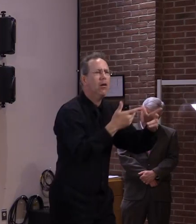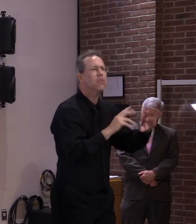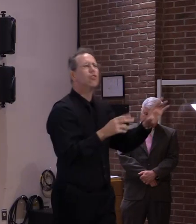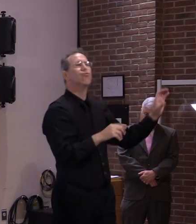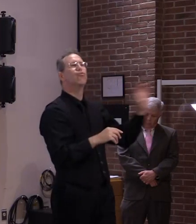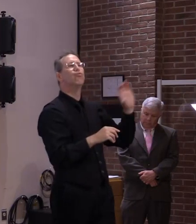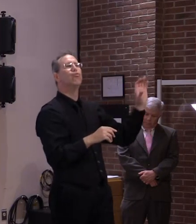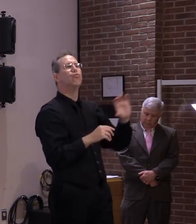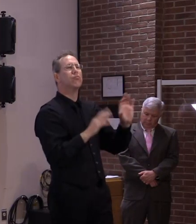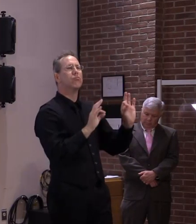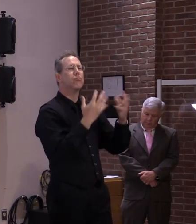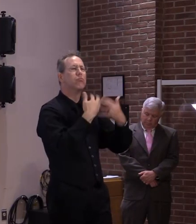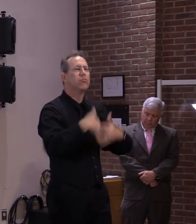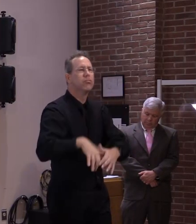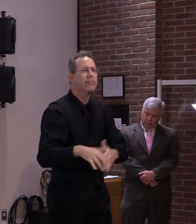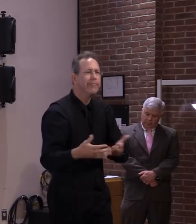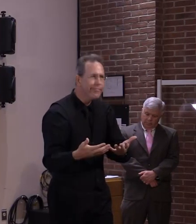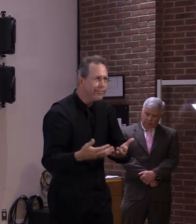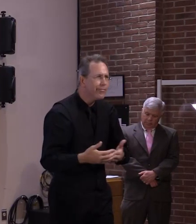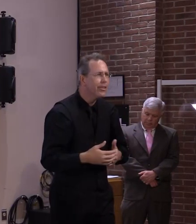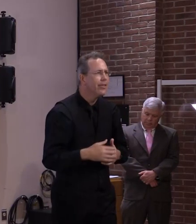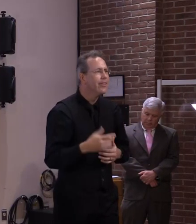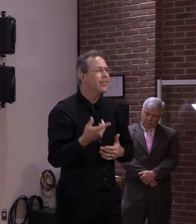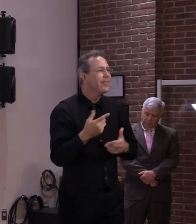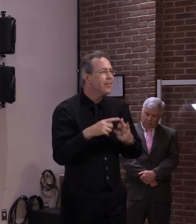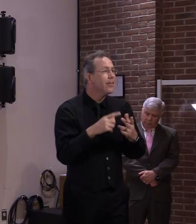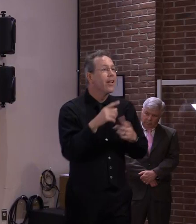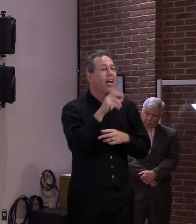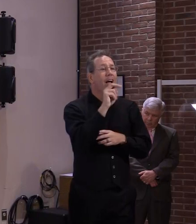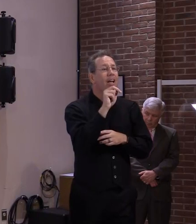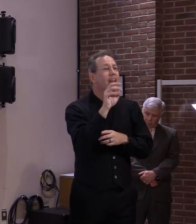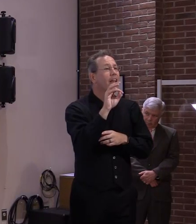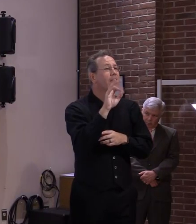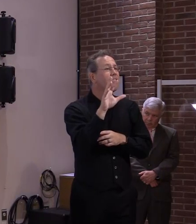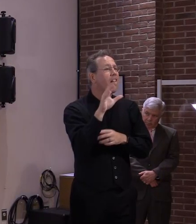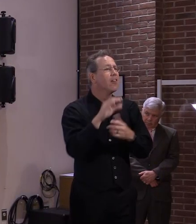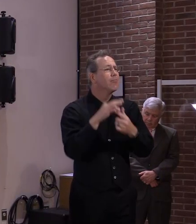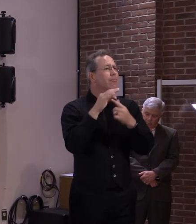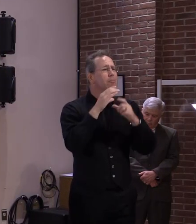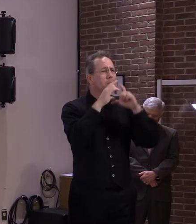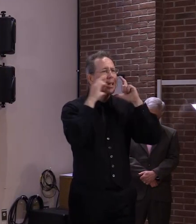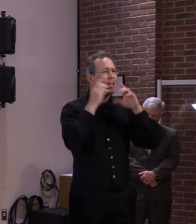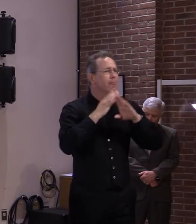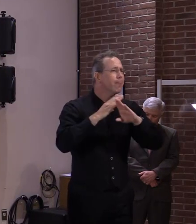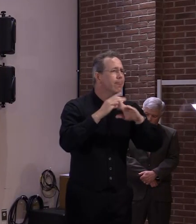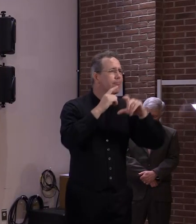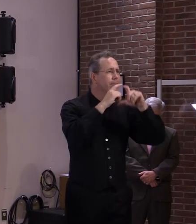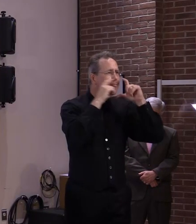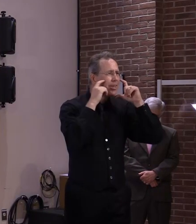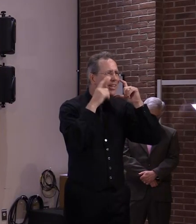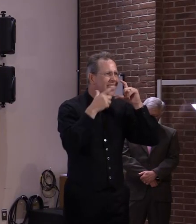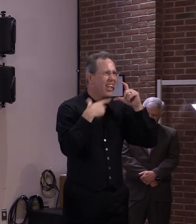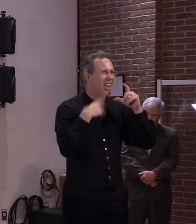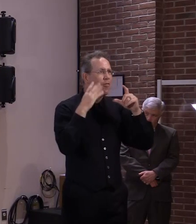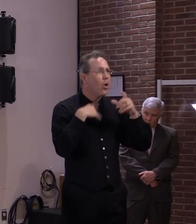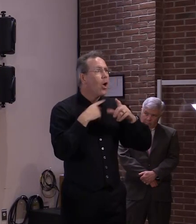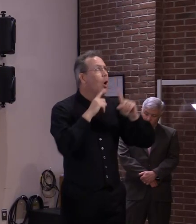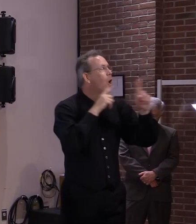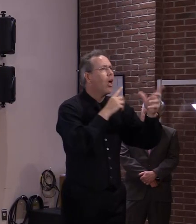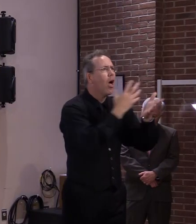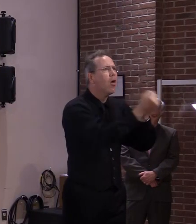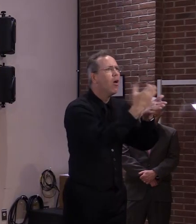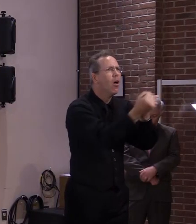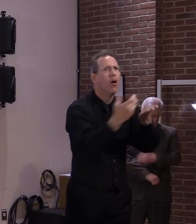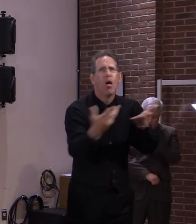kn95 mask is really important and then um you know i think our state learned so much along the way